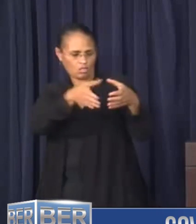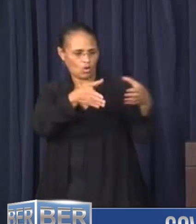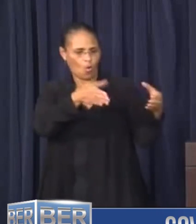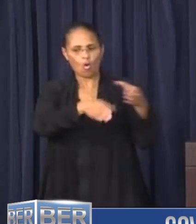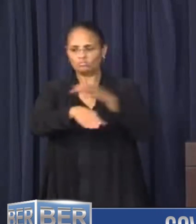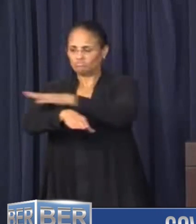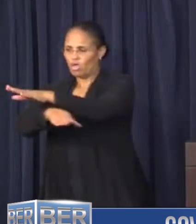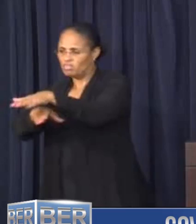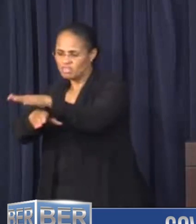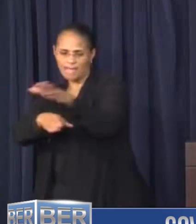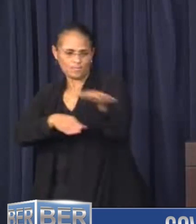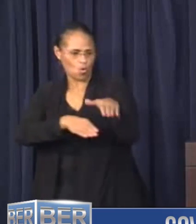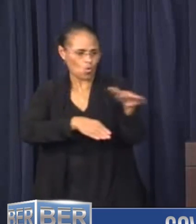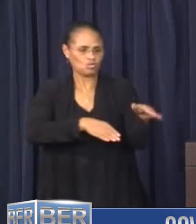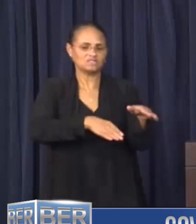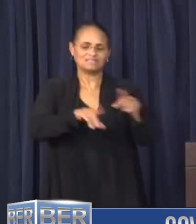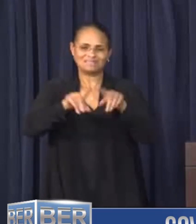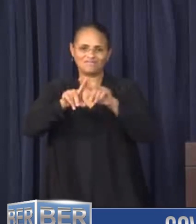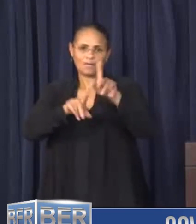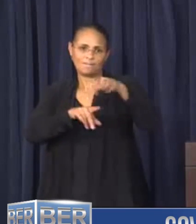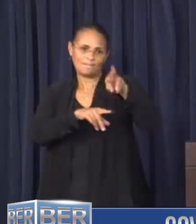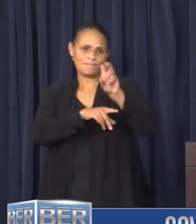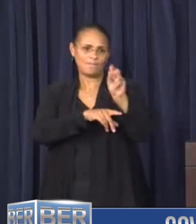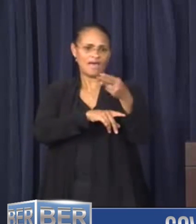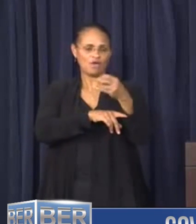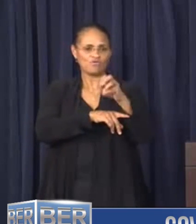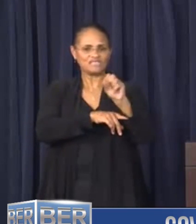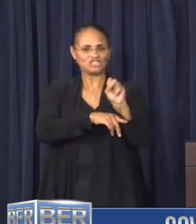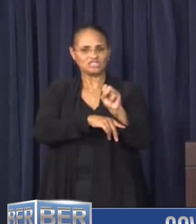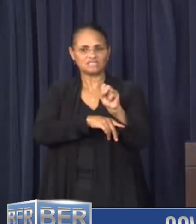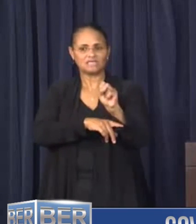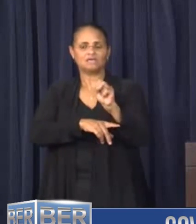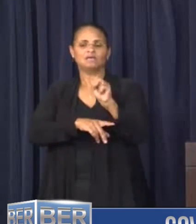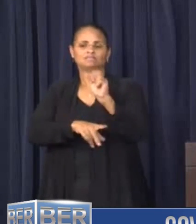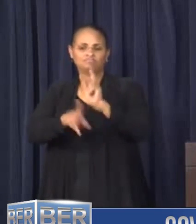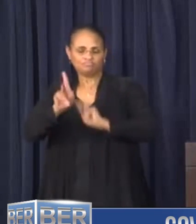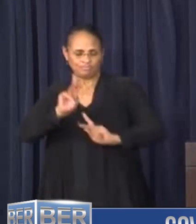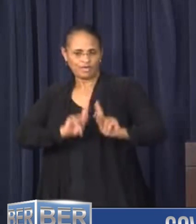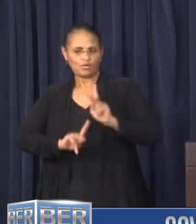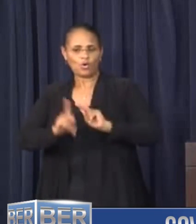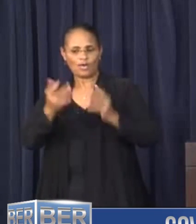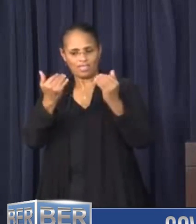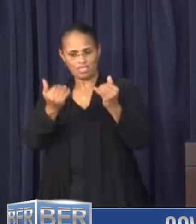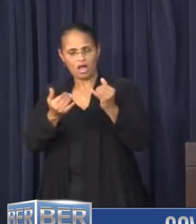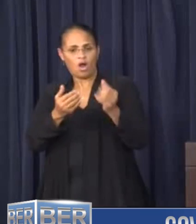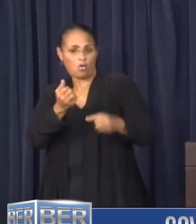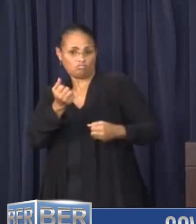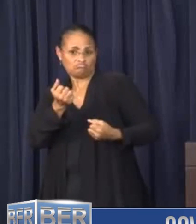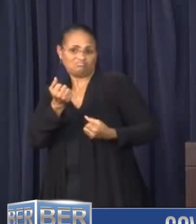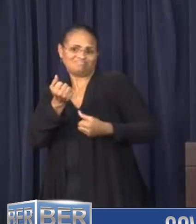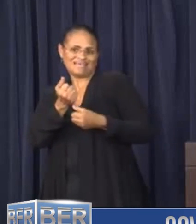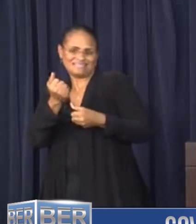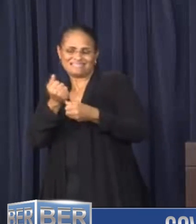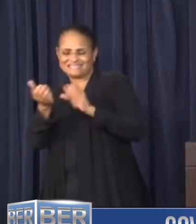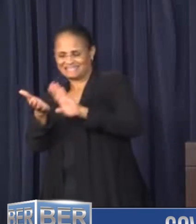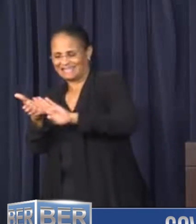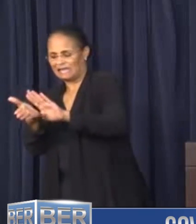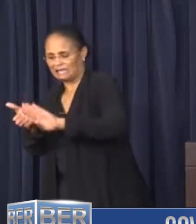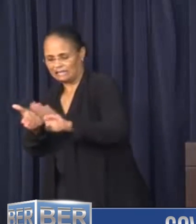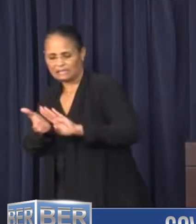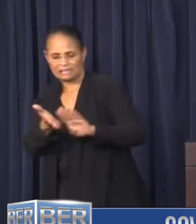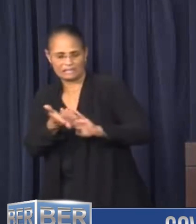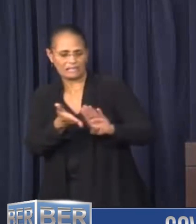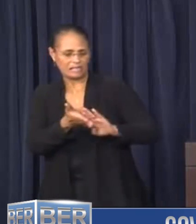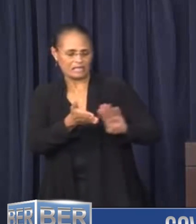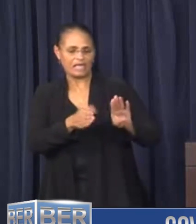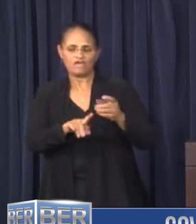in neighborhoods in all parishes. Residents can assist by clearing debris from their yards that may cause